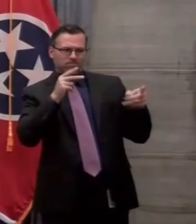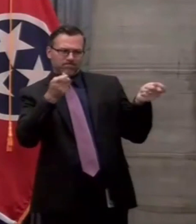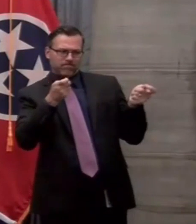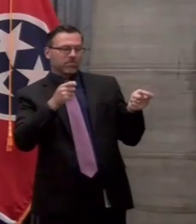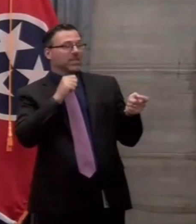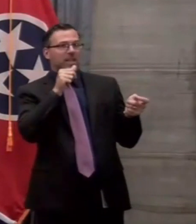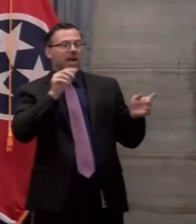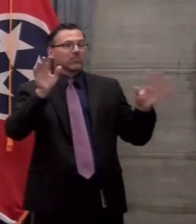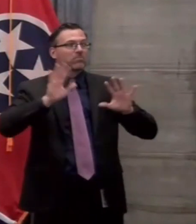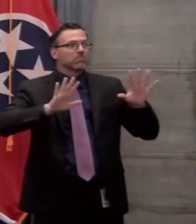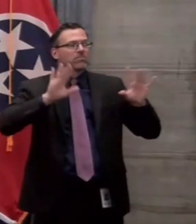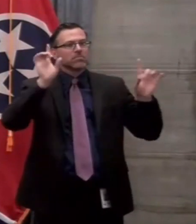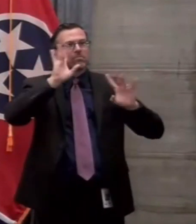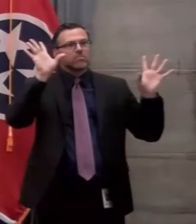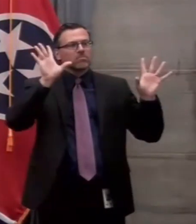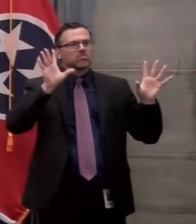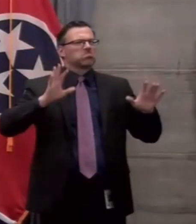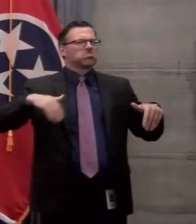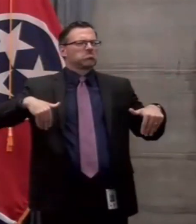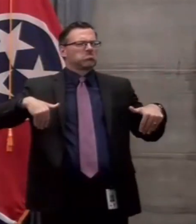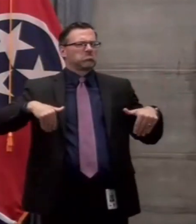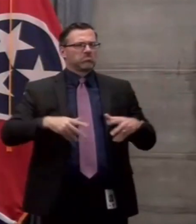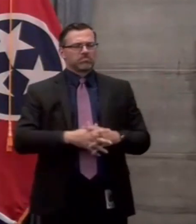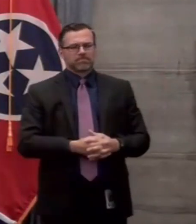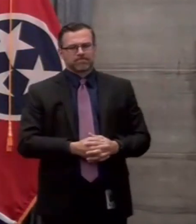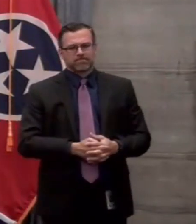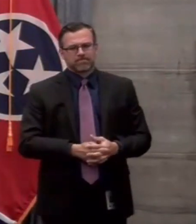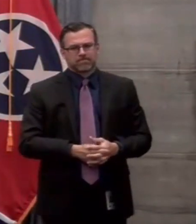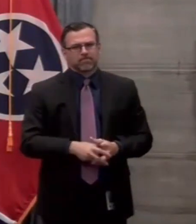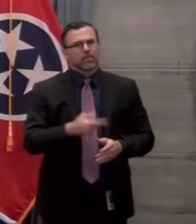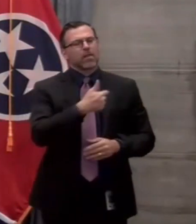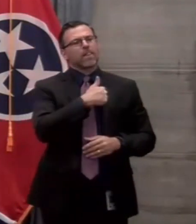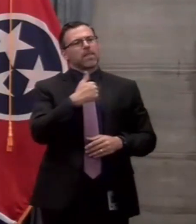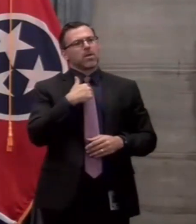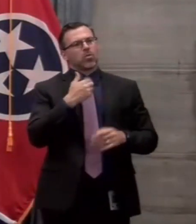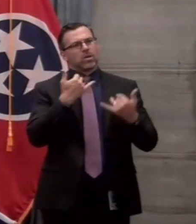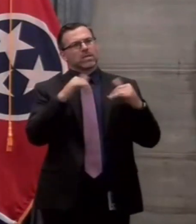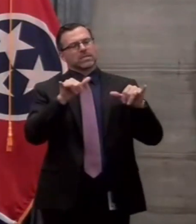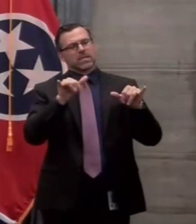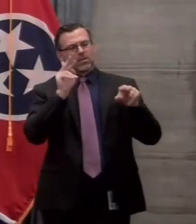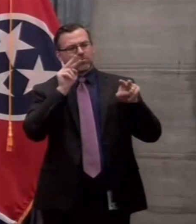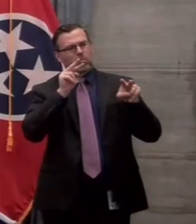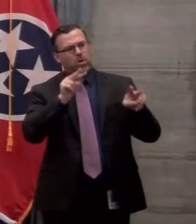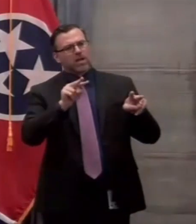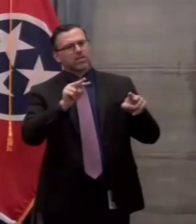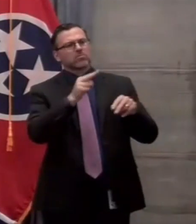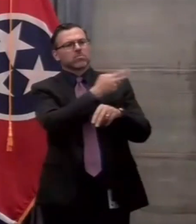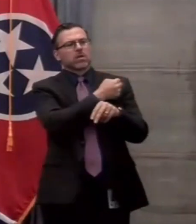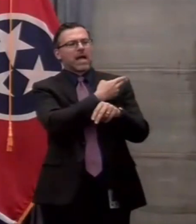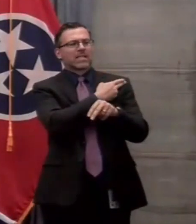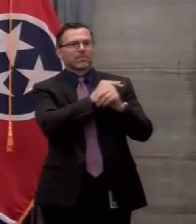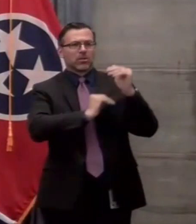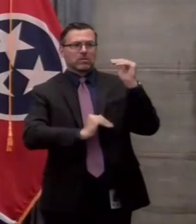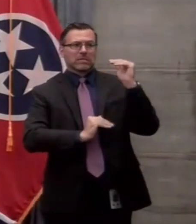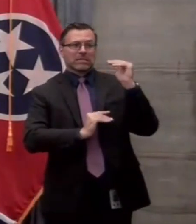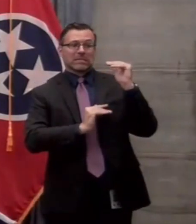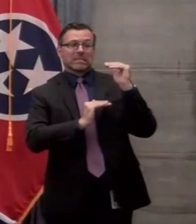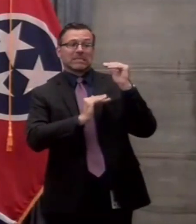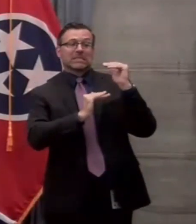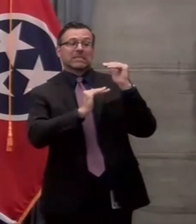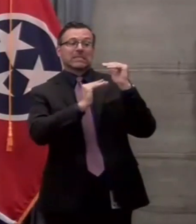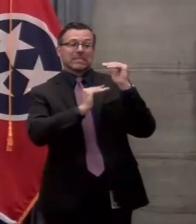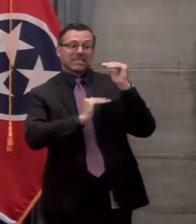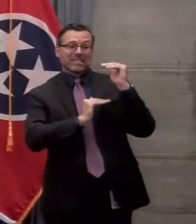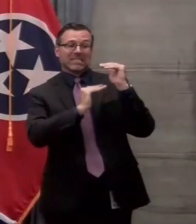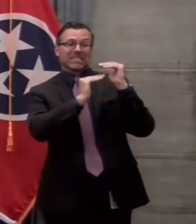scenario. As we continue to watch capacity and work with our hospital partners, we keep a